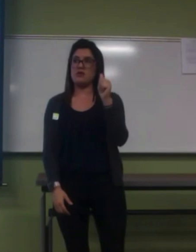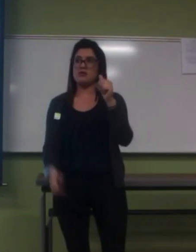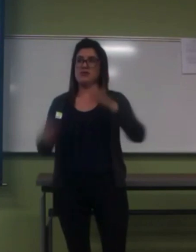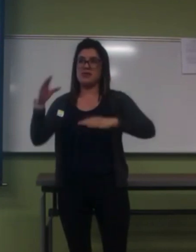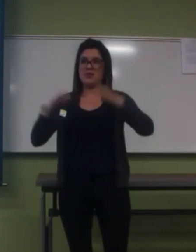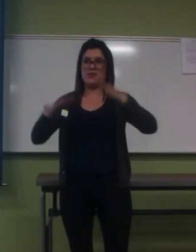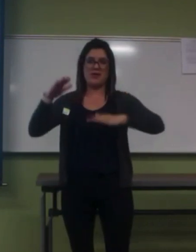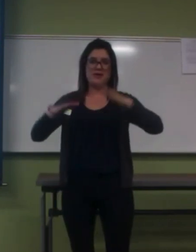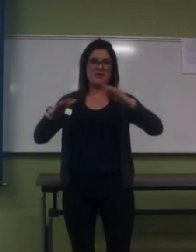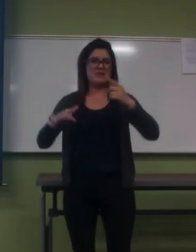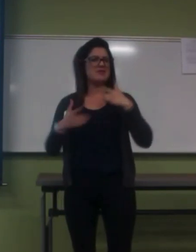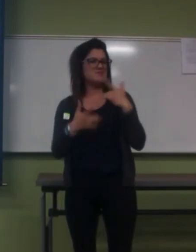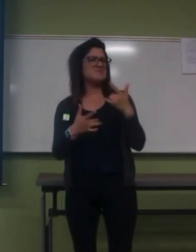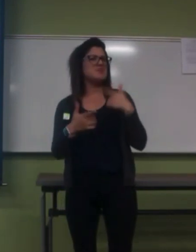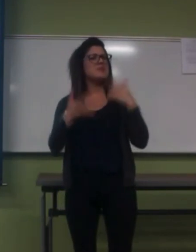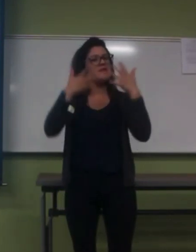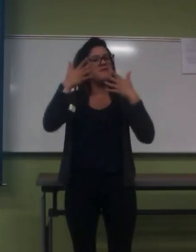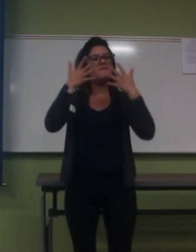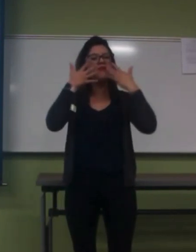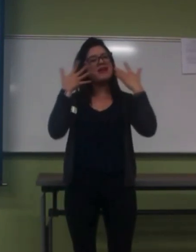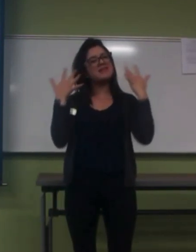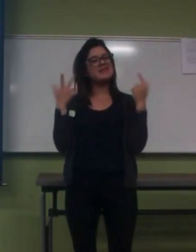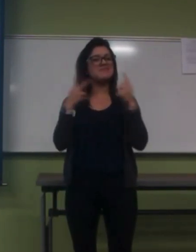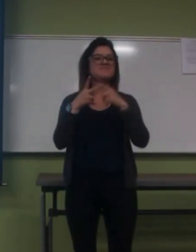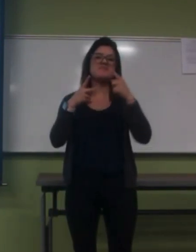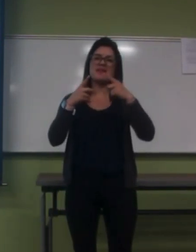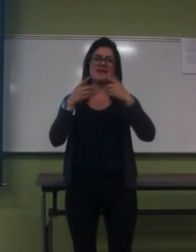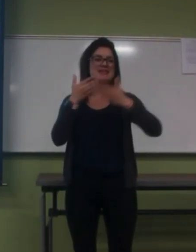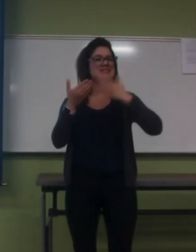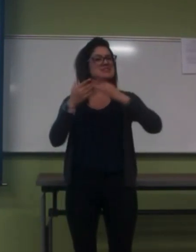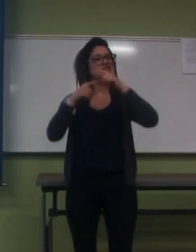and I'm pretty easygoing, like Clark.